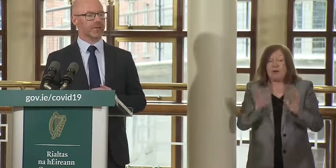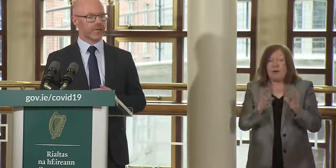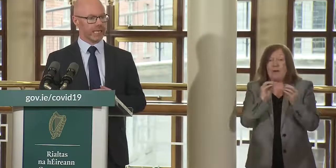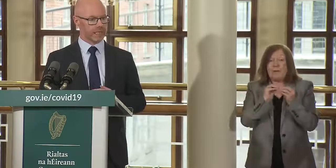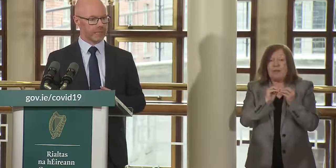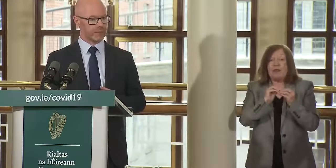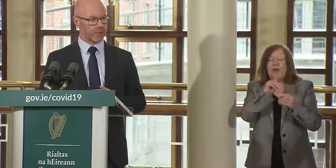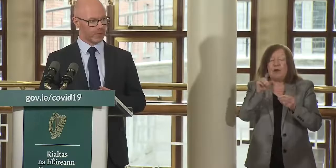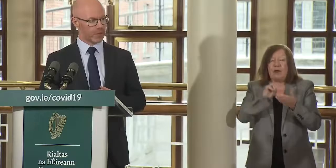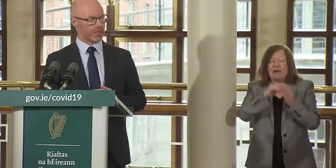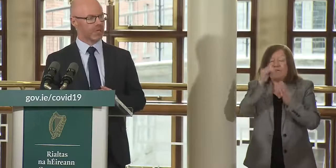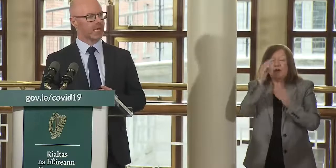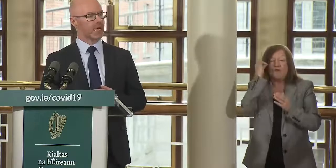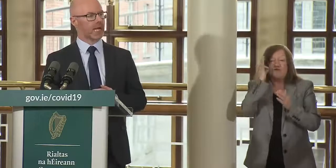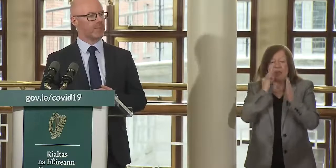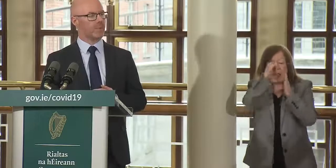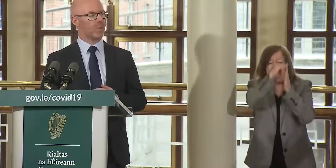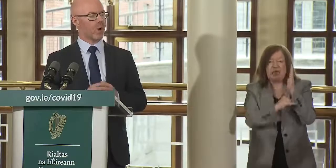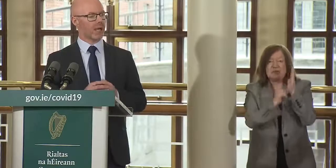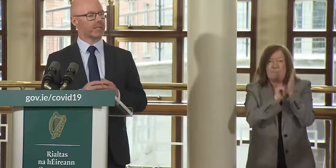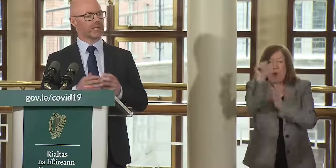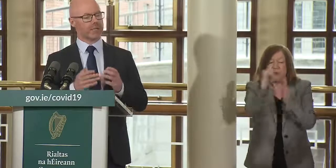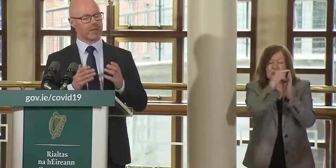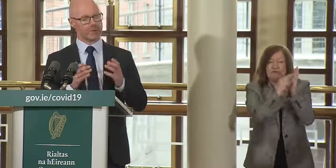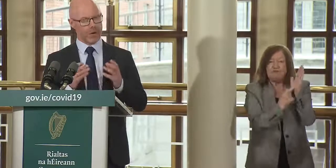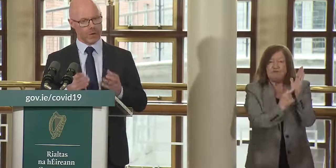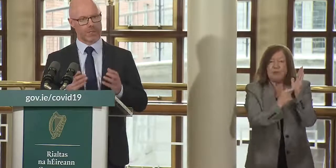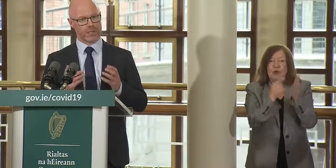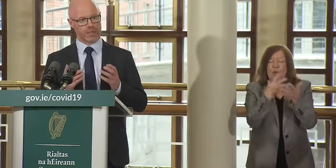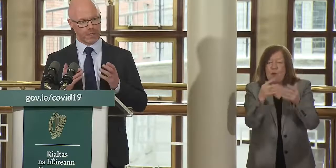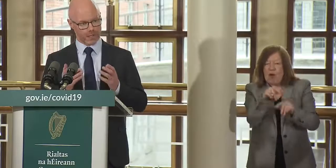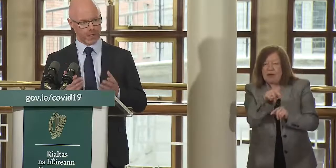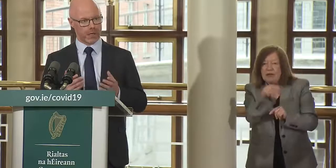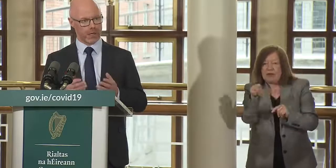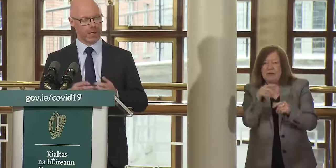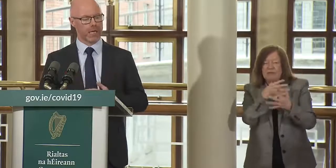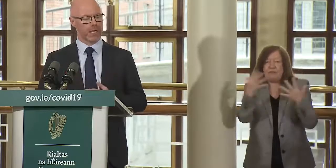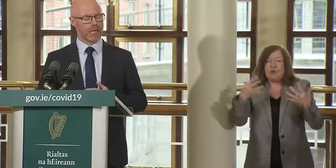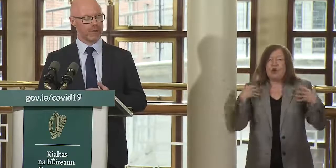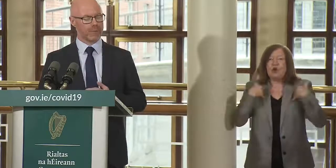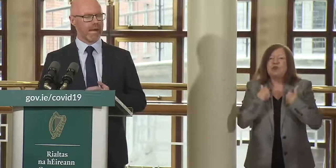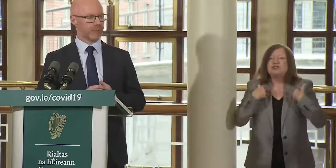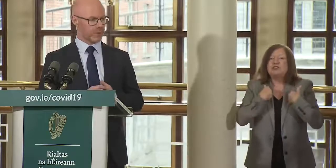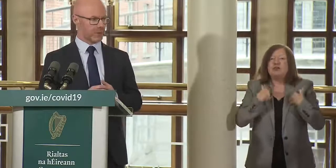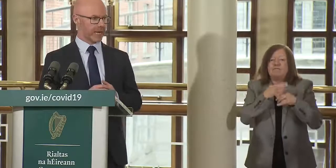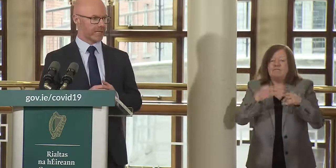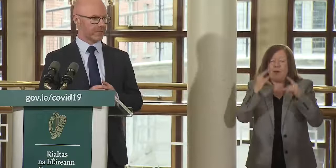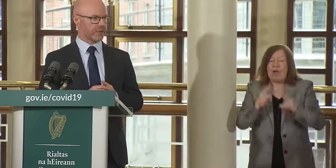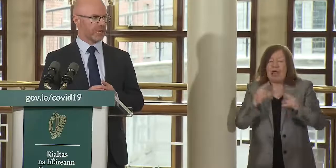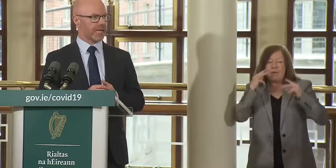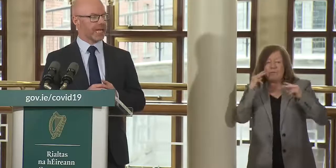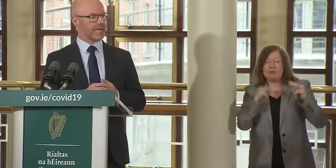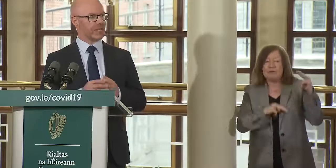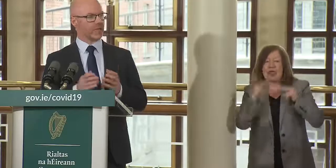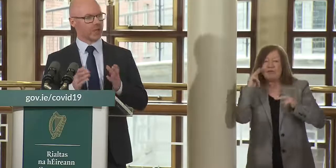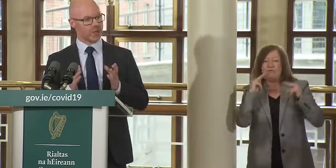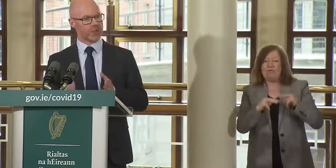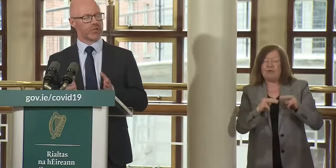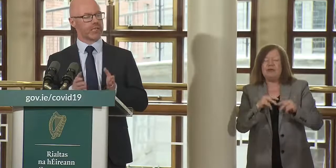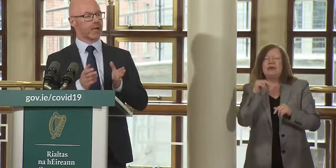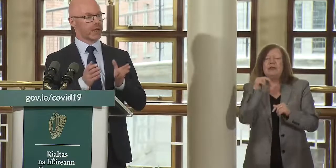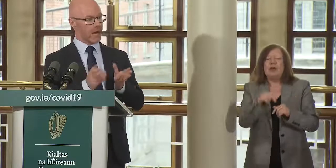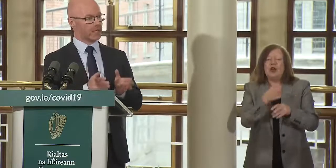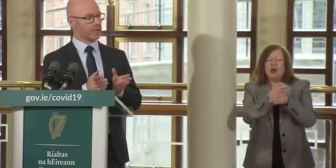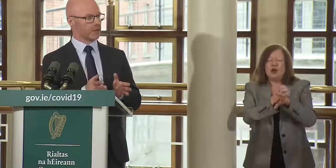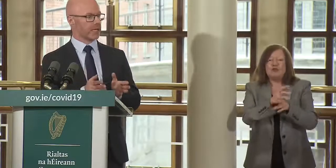a green list published um what is of most concern from a health perspective is that the